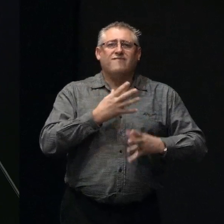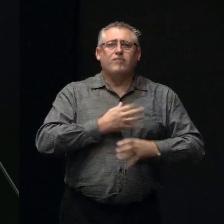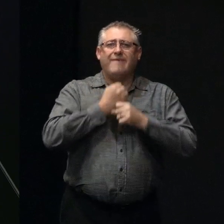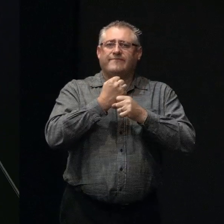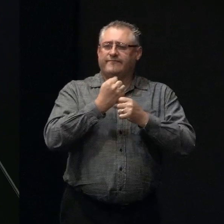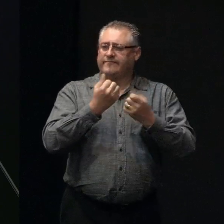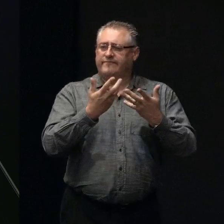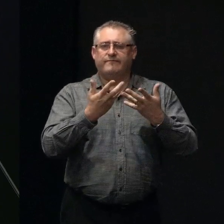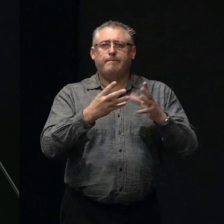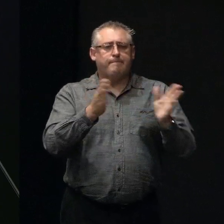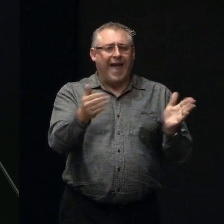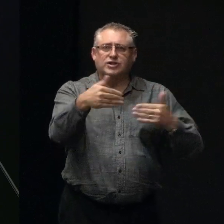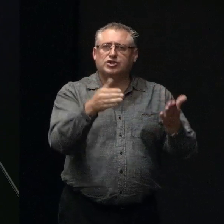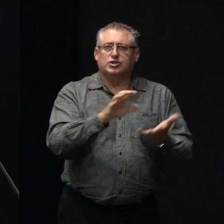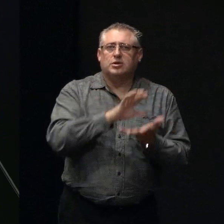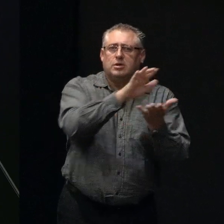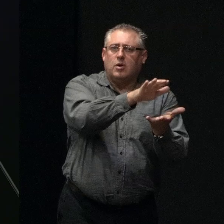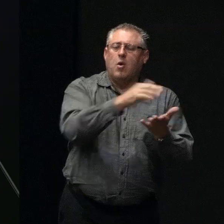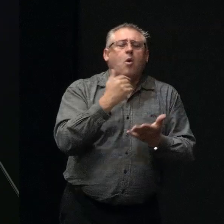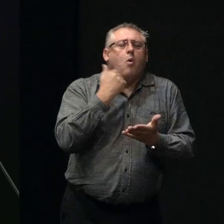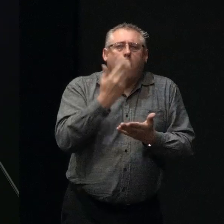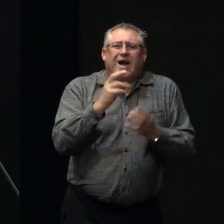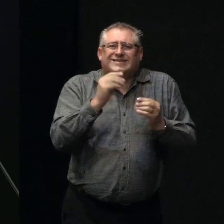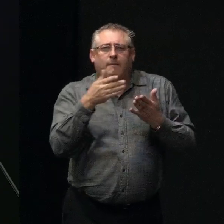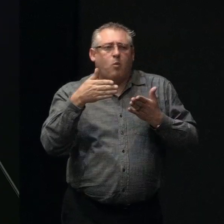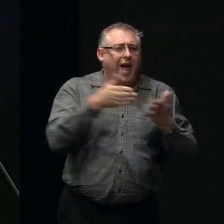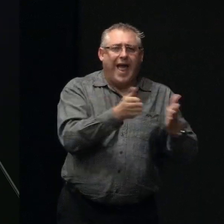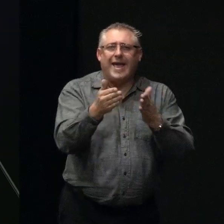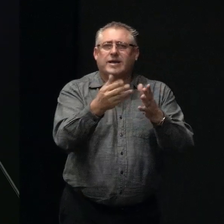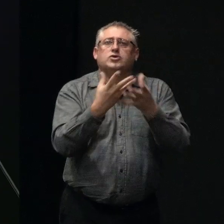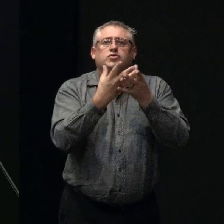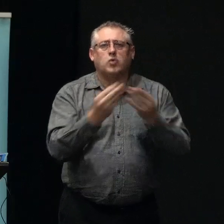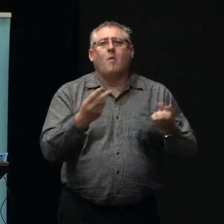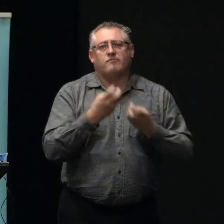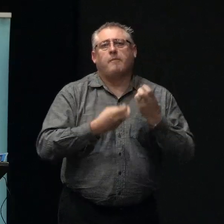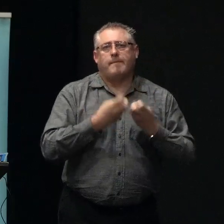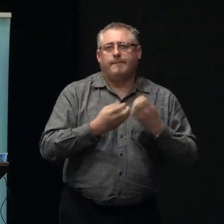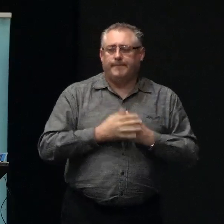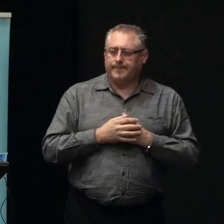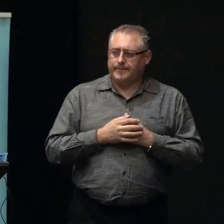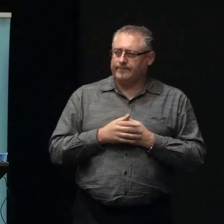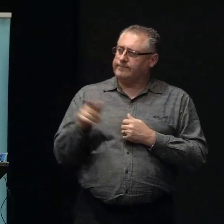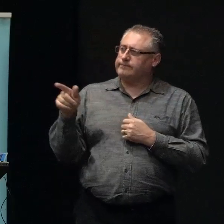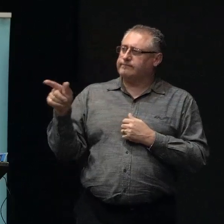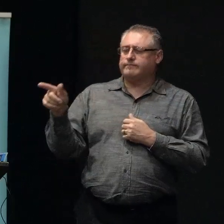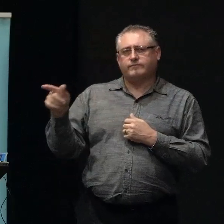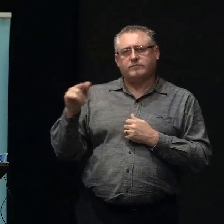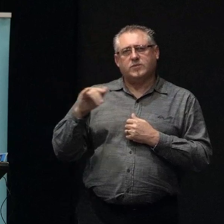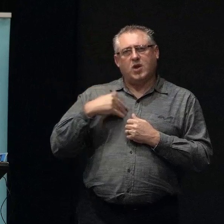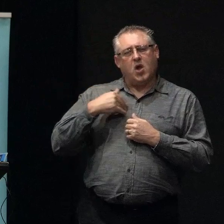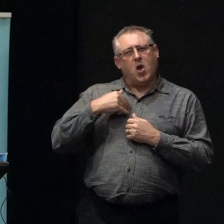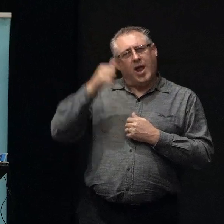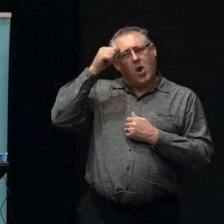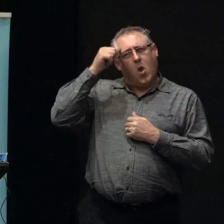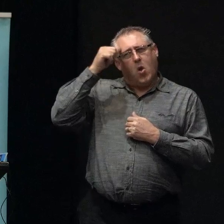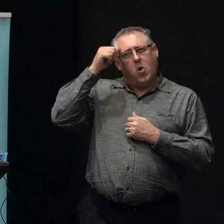make that a little bit better, or there's always a way of solving a problem. So, what if I'm feeling really overwhelmed? I just know that